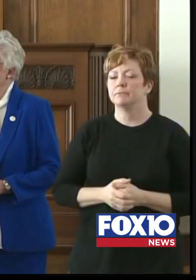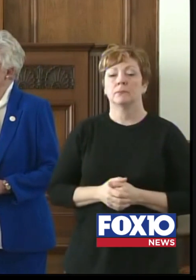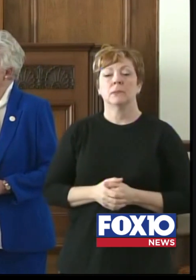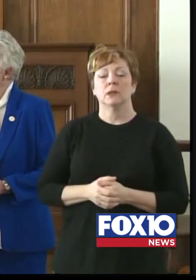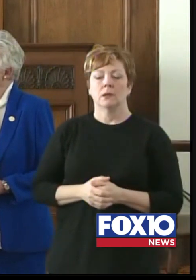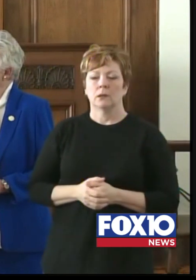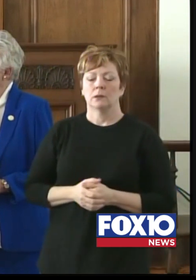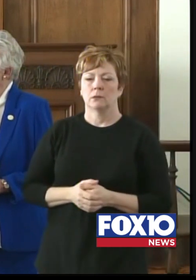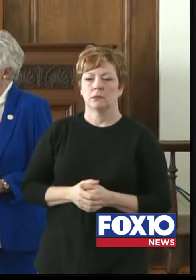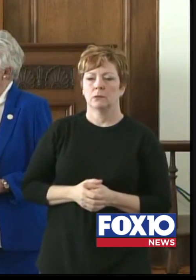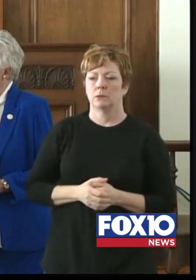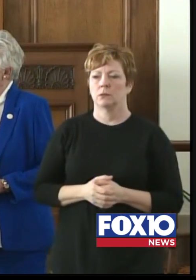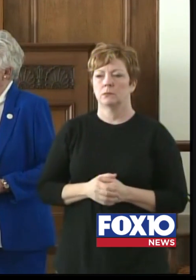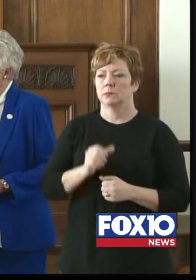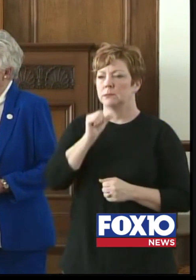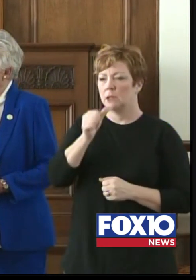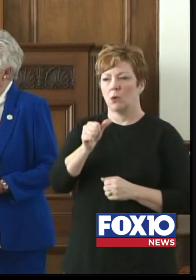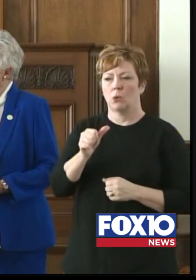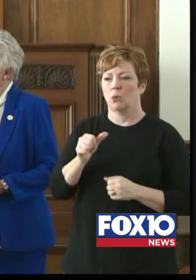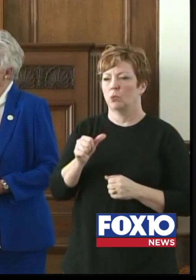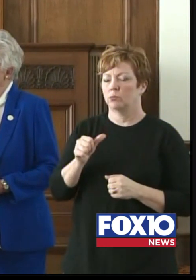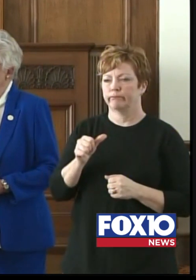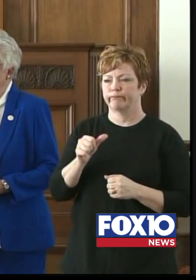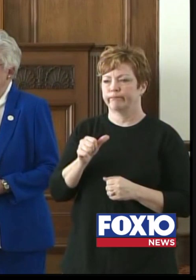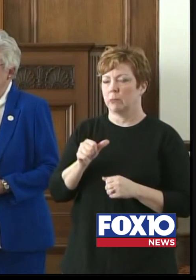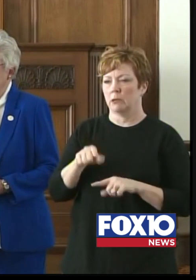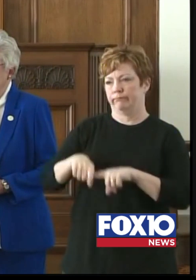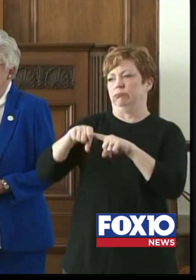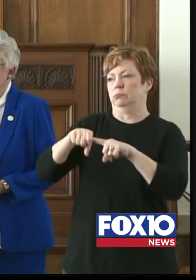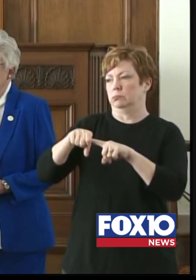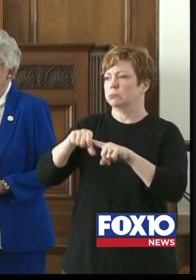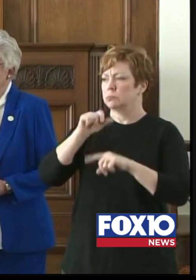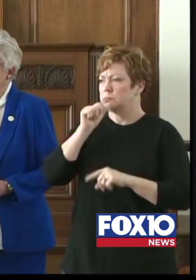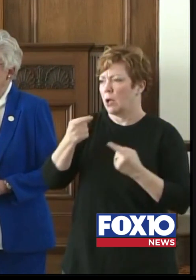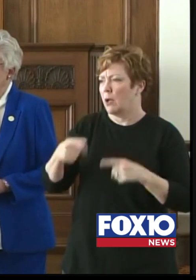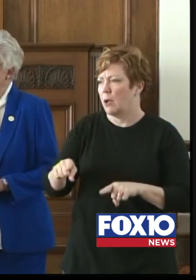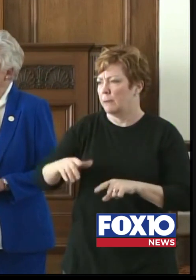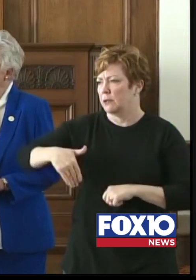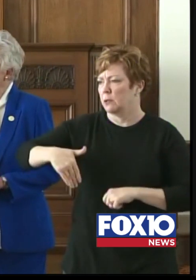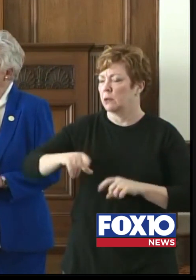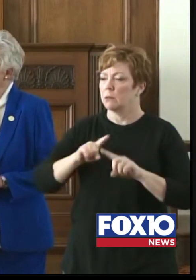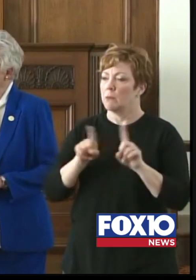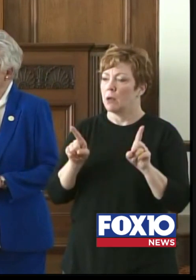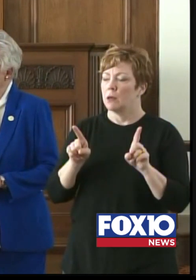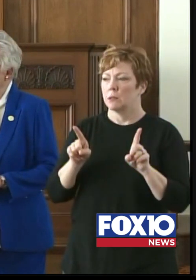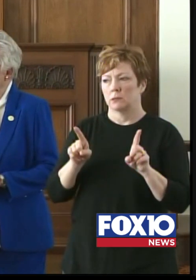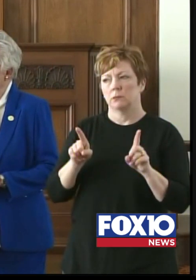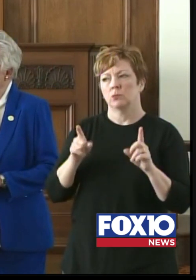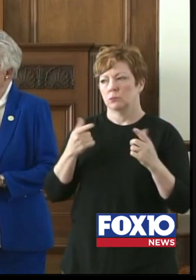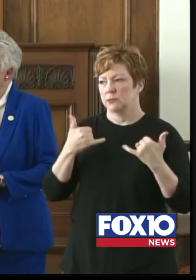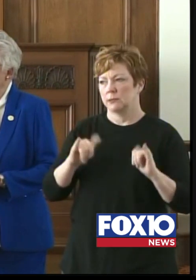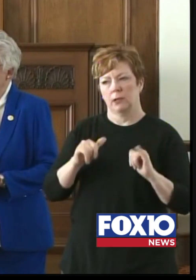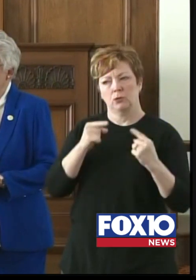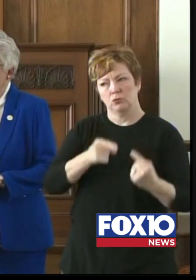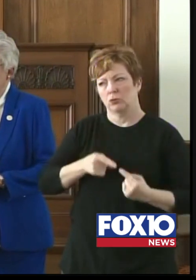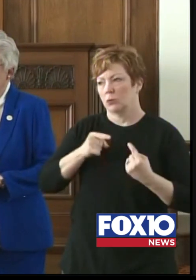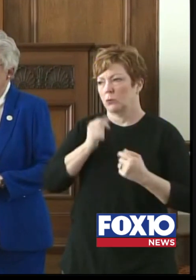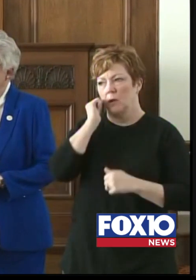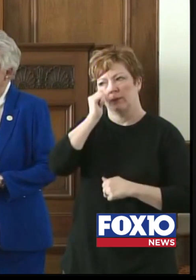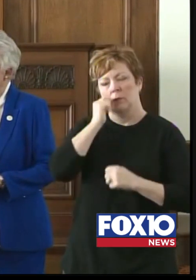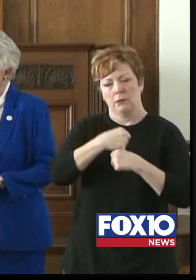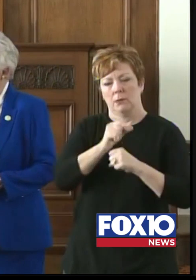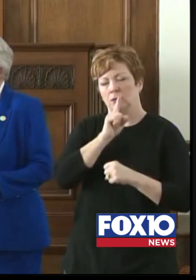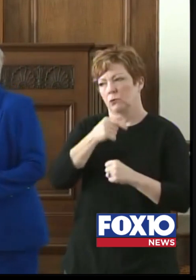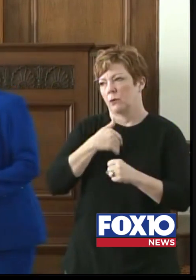any complete interruptions, but it's still, you know, a bit of a issue every single day to make sure we have what we need.